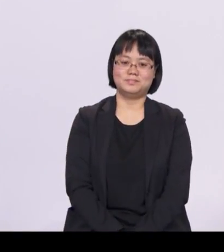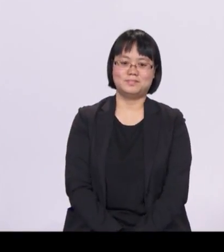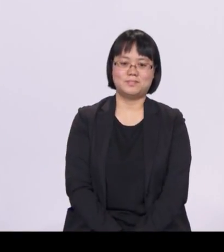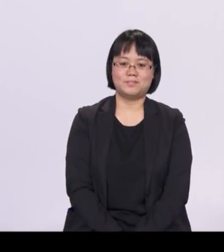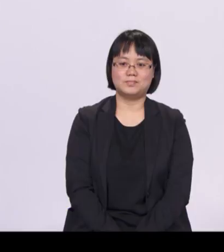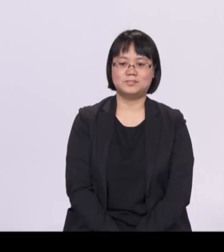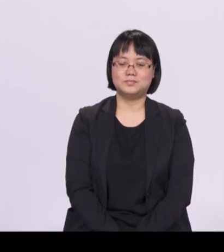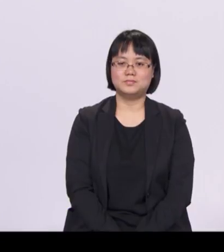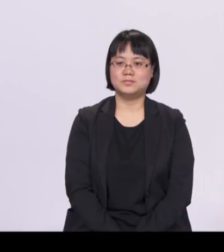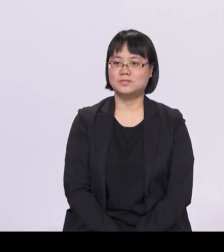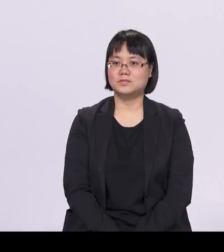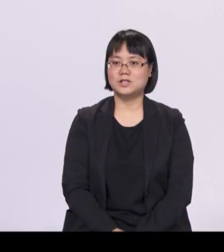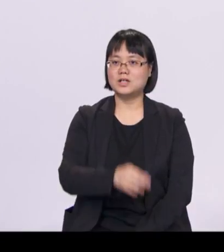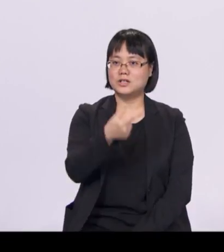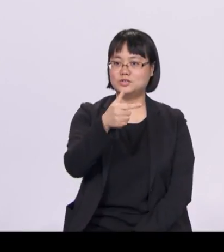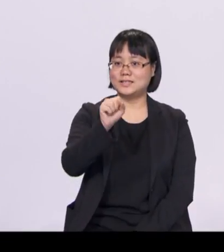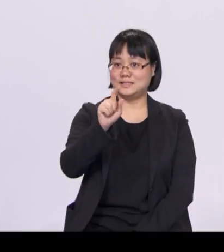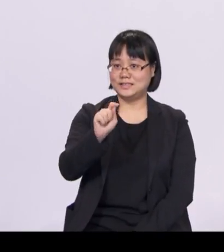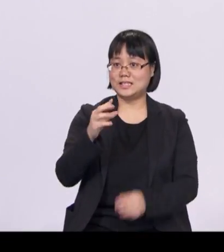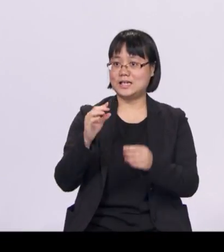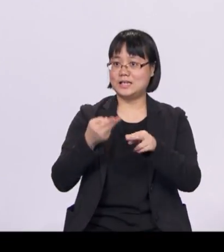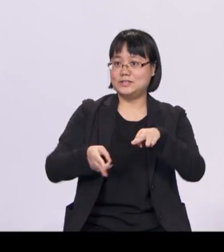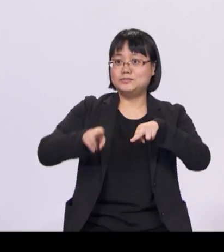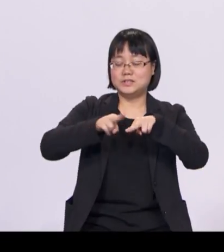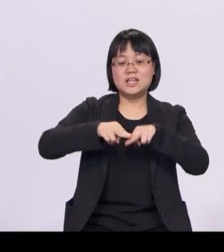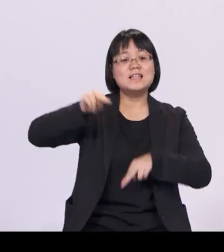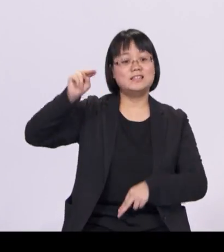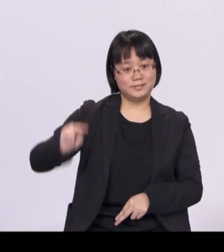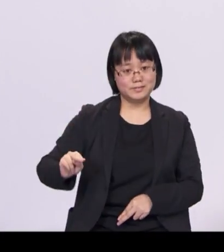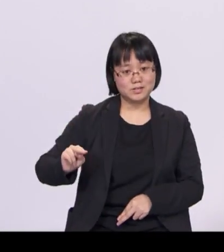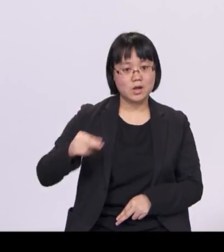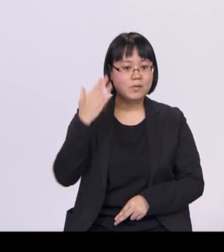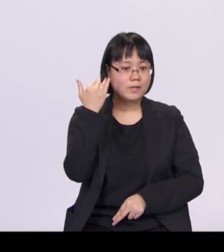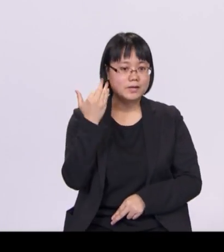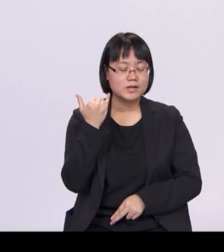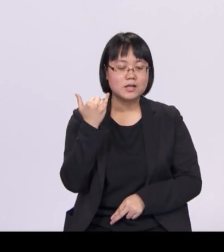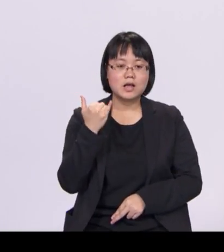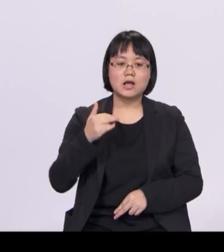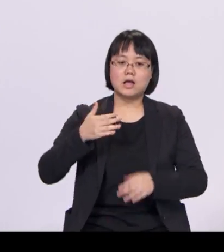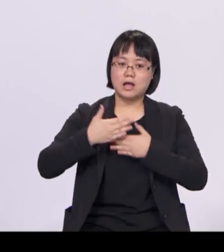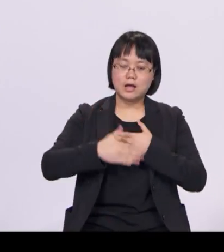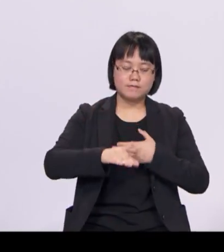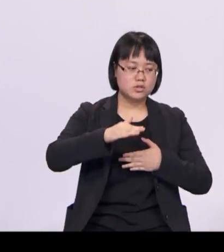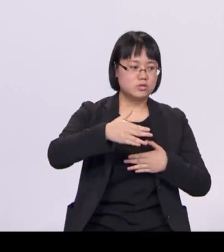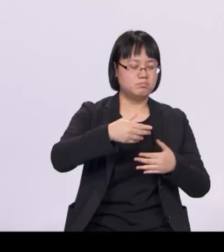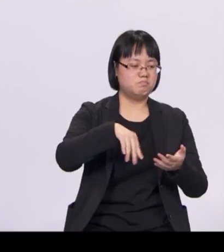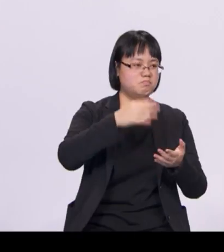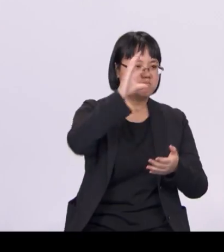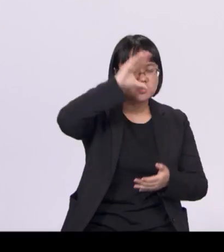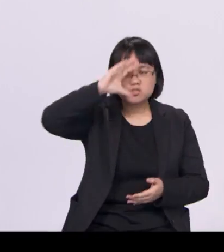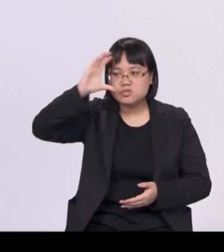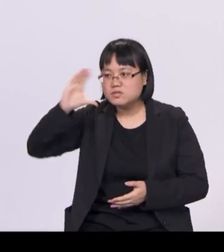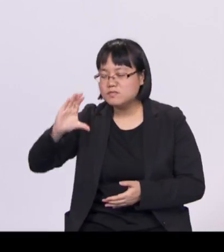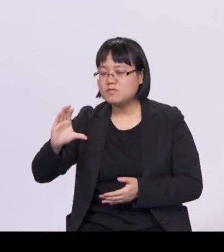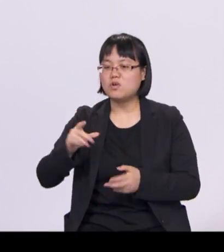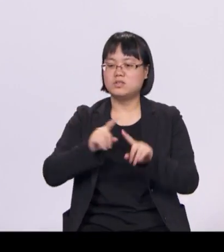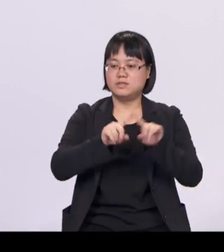This GST increase is necessary, because even after exploring various options to manage our future expenditures